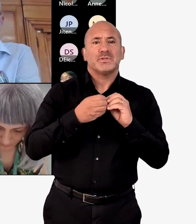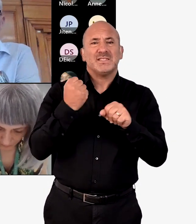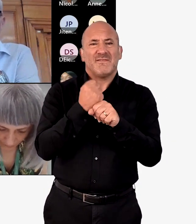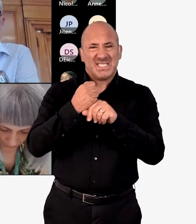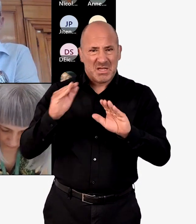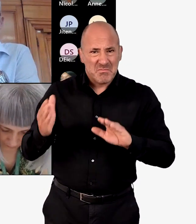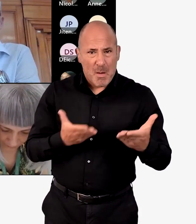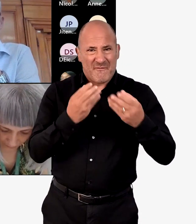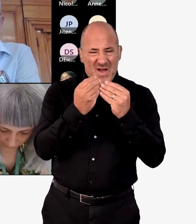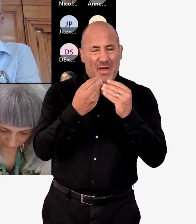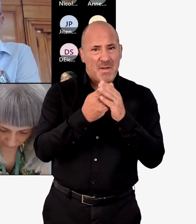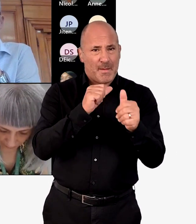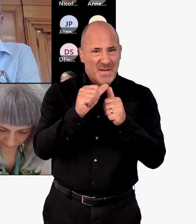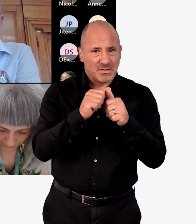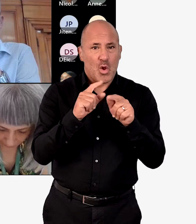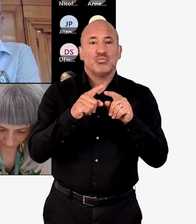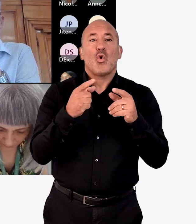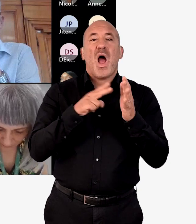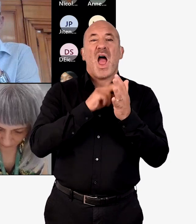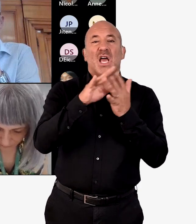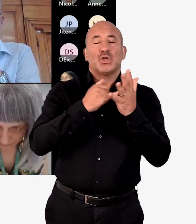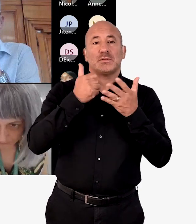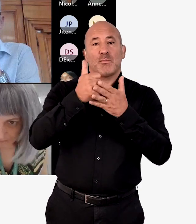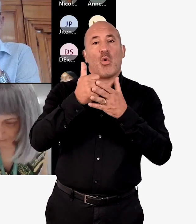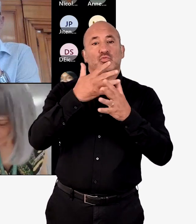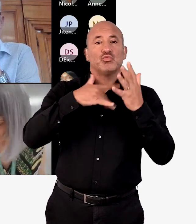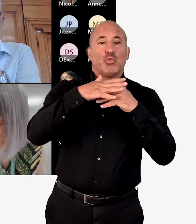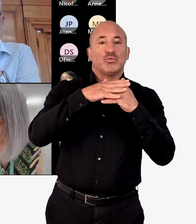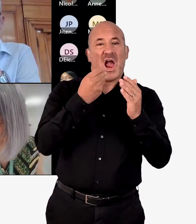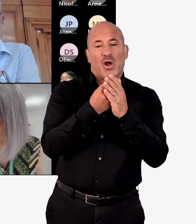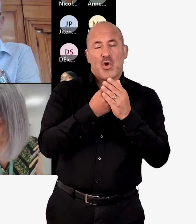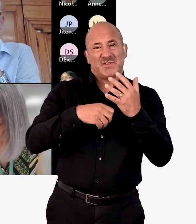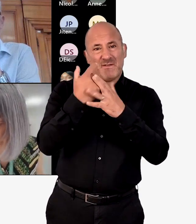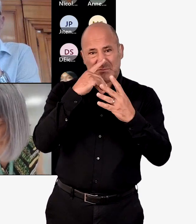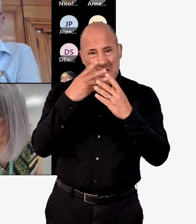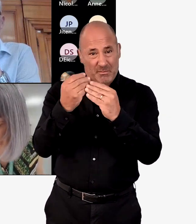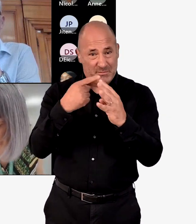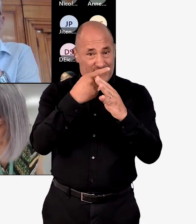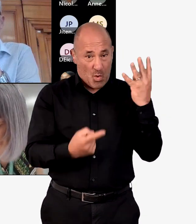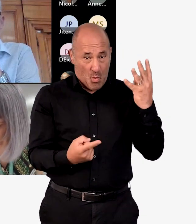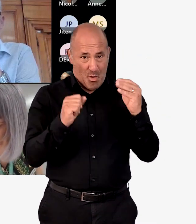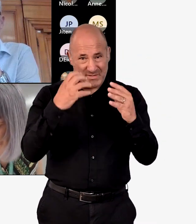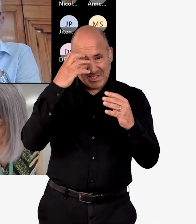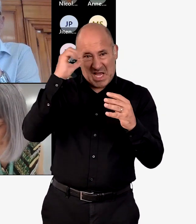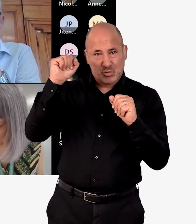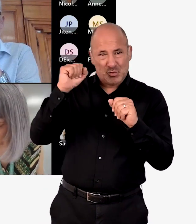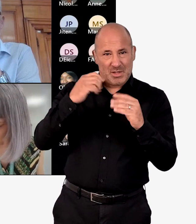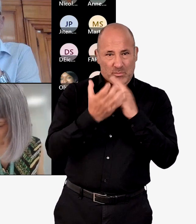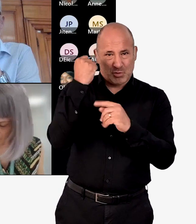and value for money and help the NHS support social and economic development. And against all four of those statutory